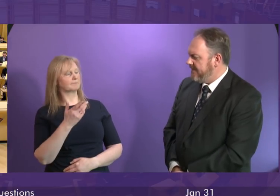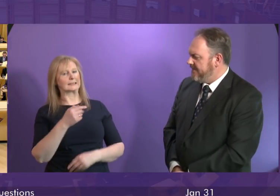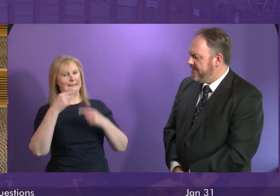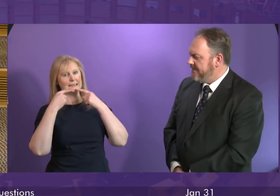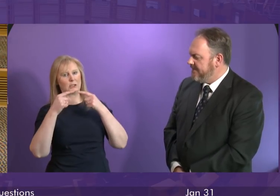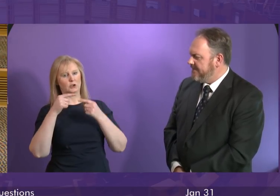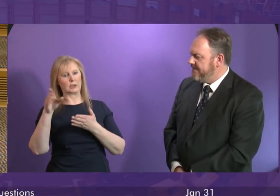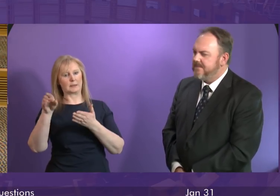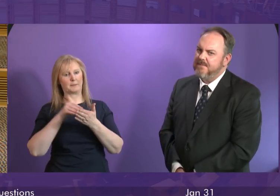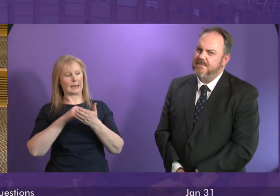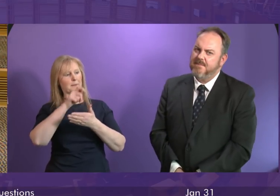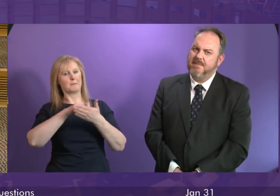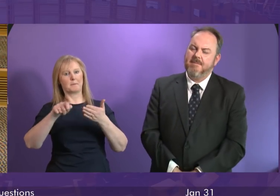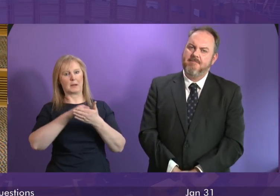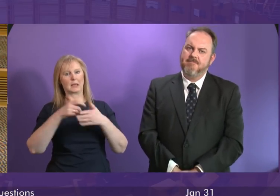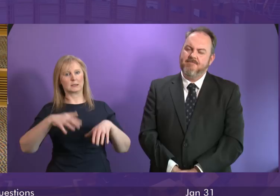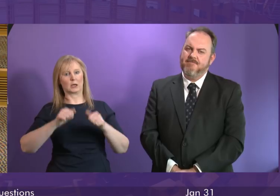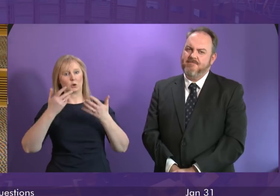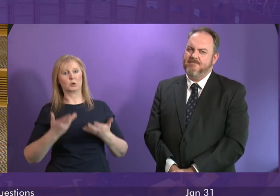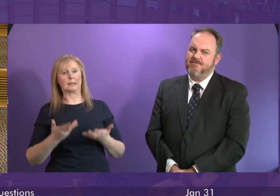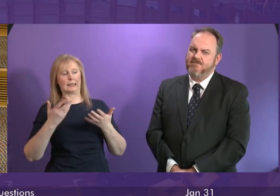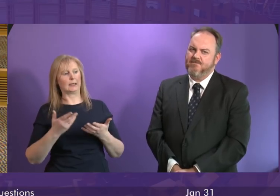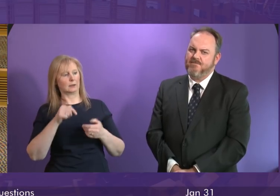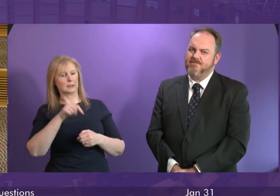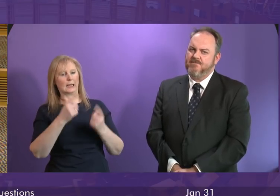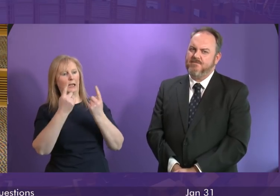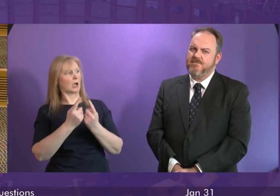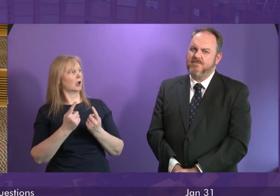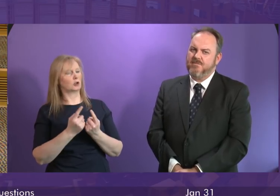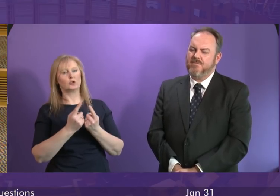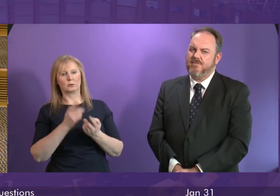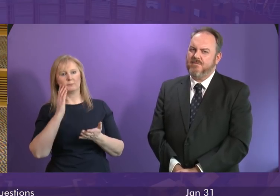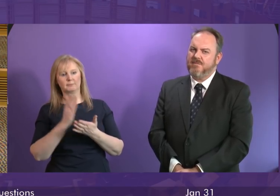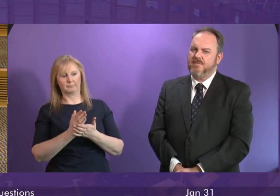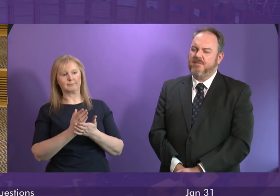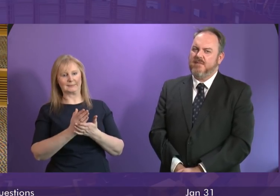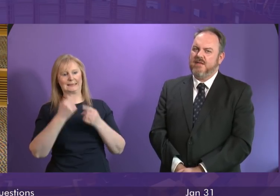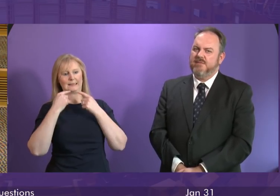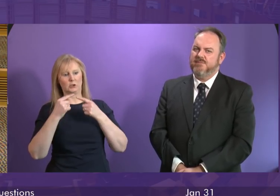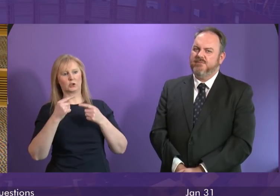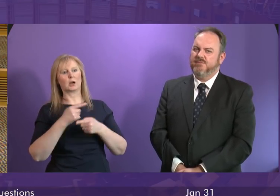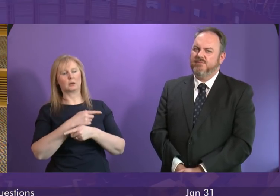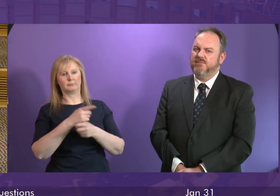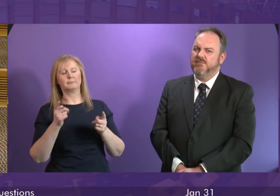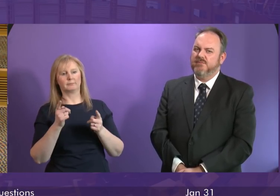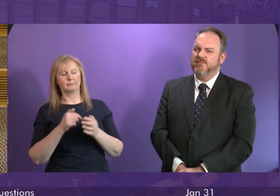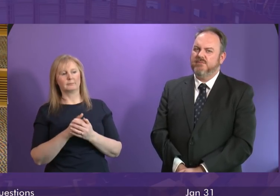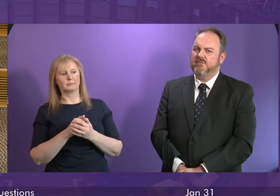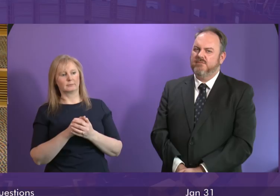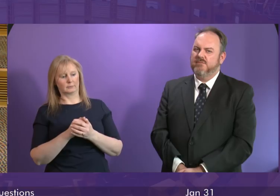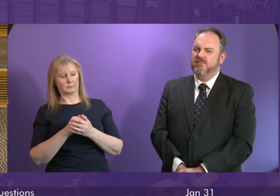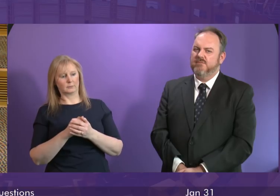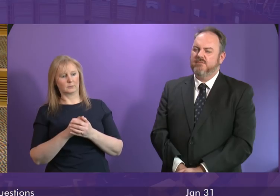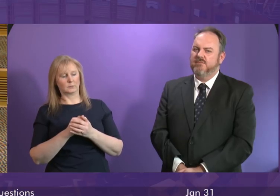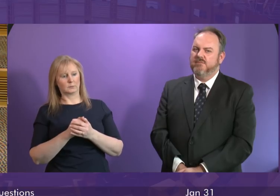pay ballot I know opens today so this is an issue that is very much in the hands of teachers however an improved offer